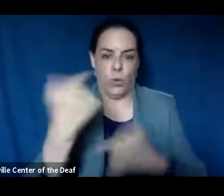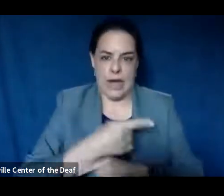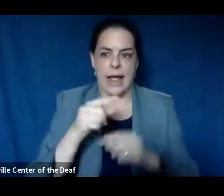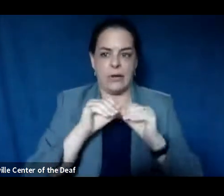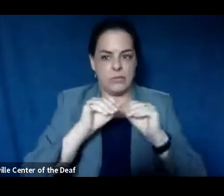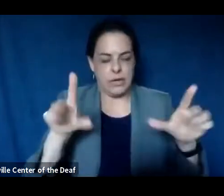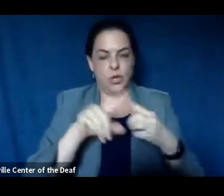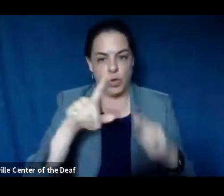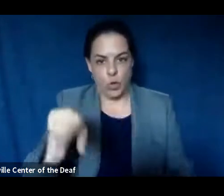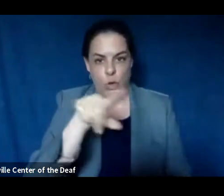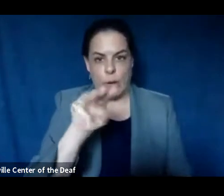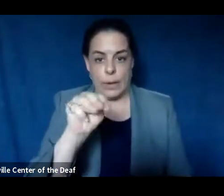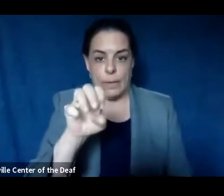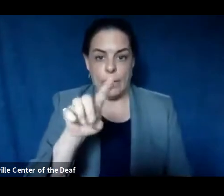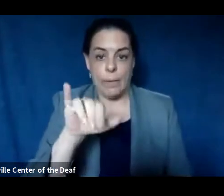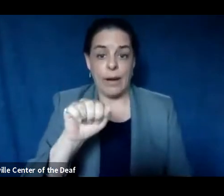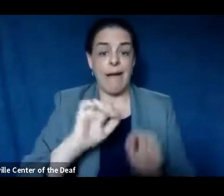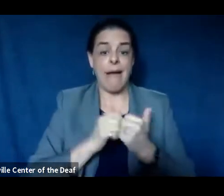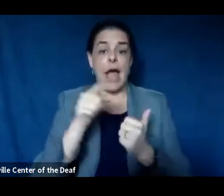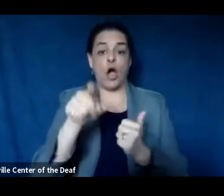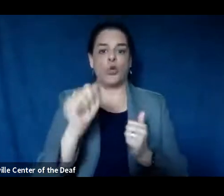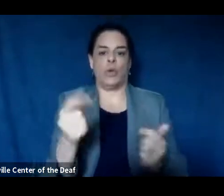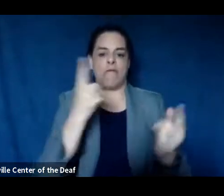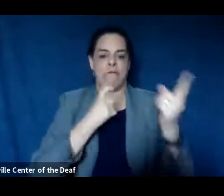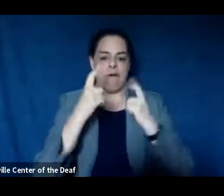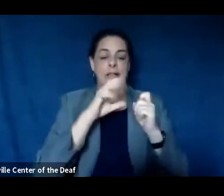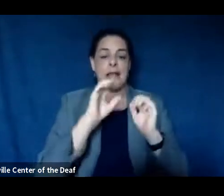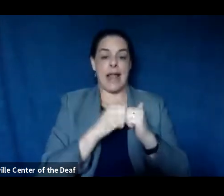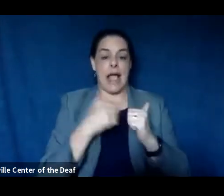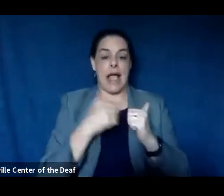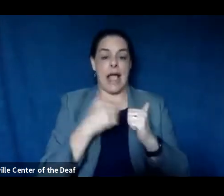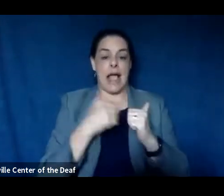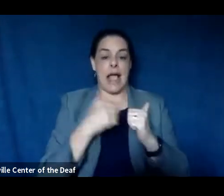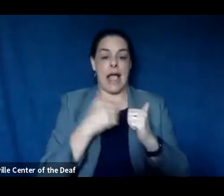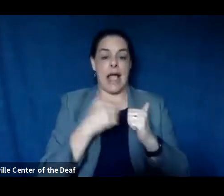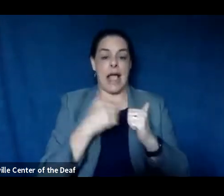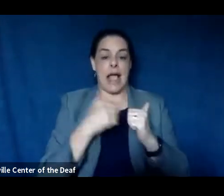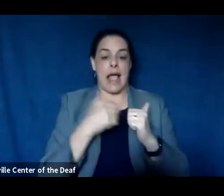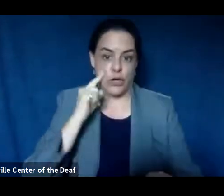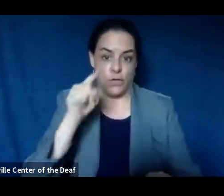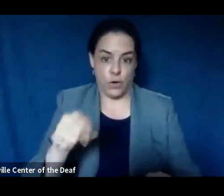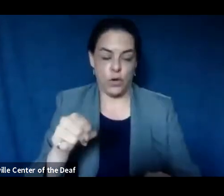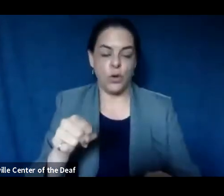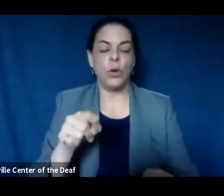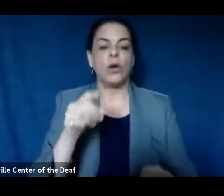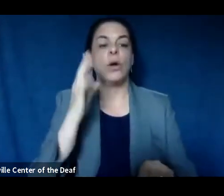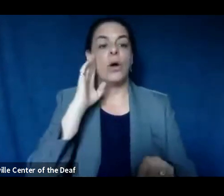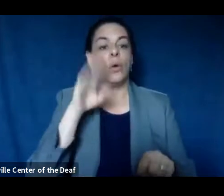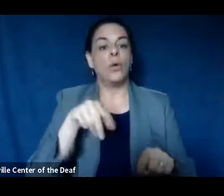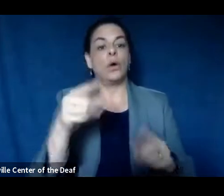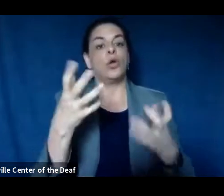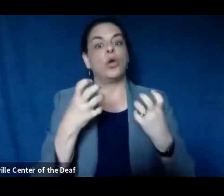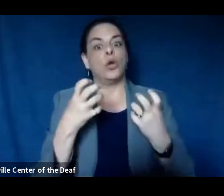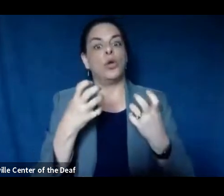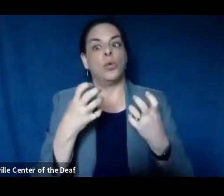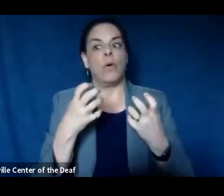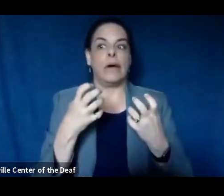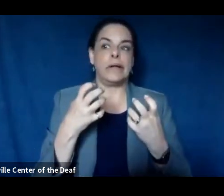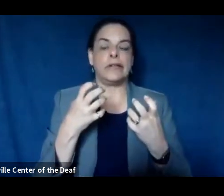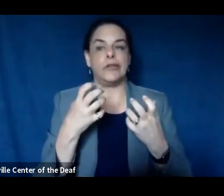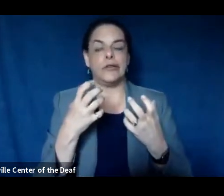on how you can ask those questions and how we can get answers back to you. So there'll be more coming on that. We know you want to get into those nuances.